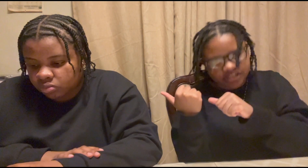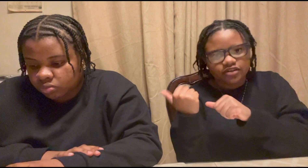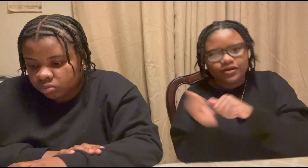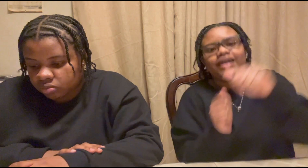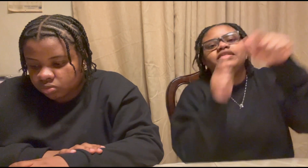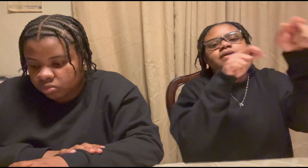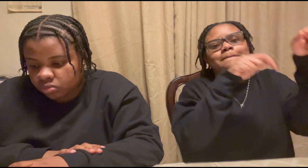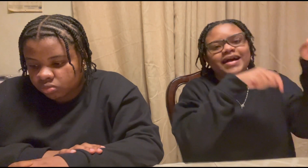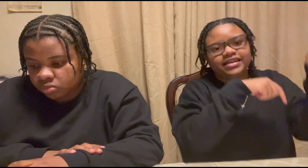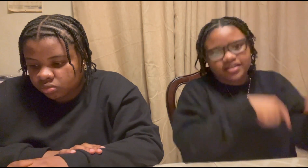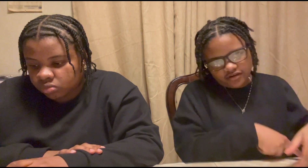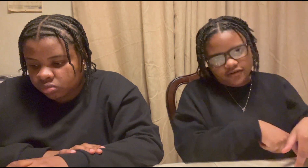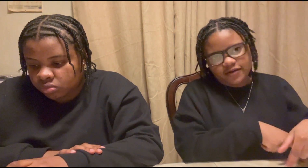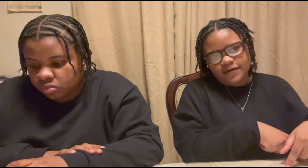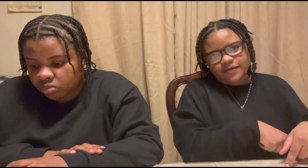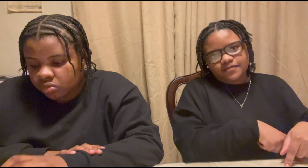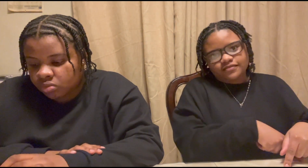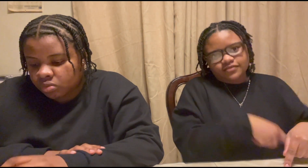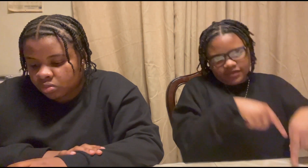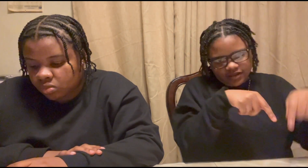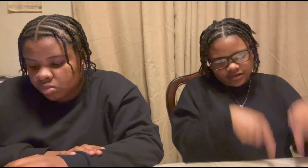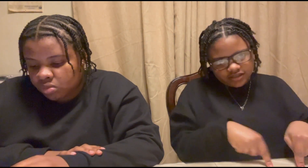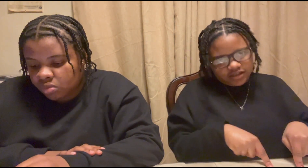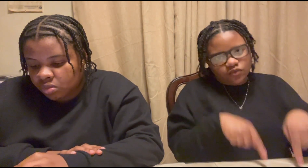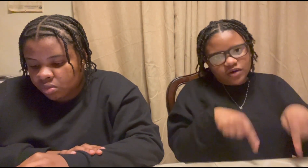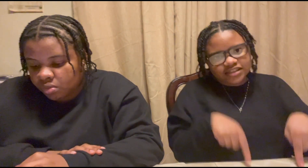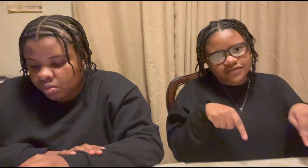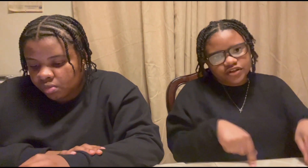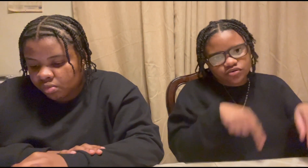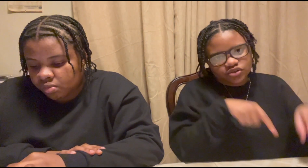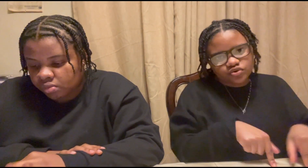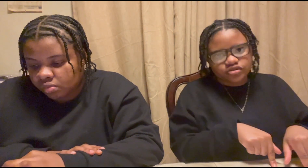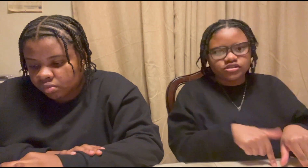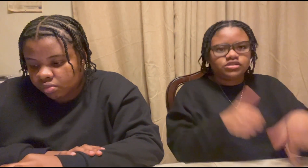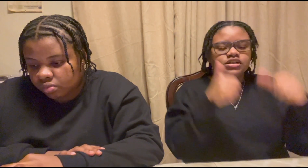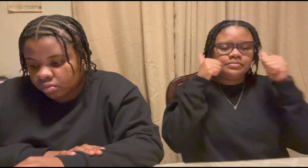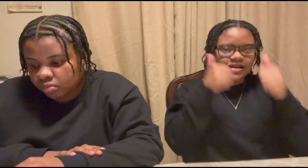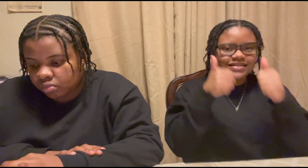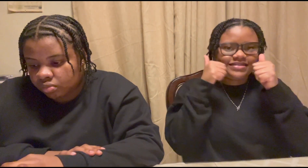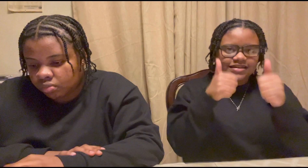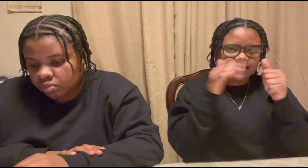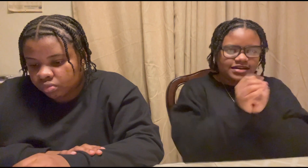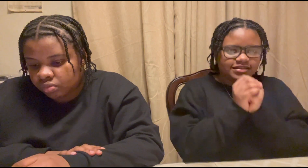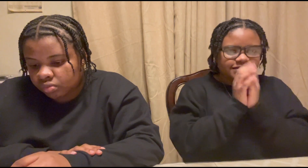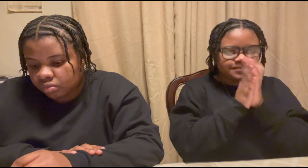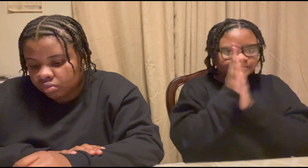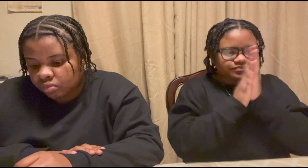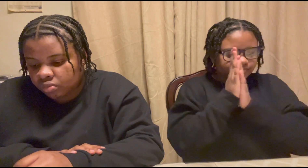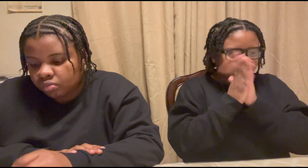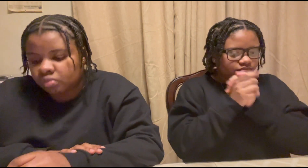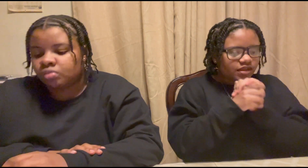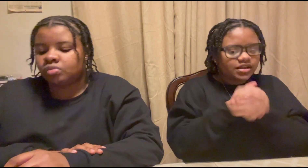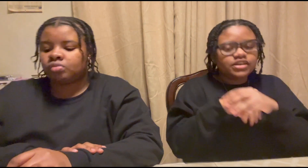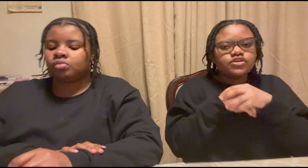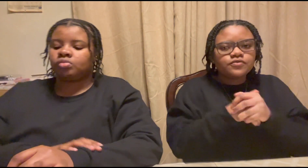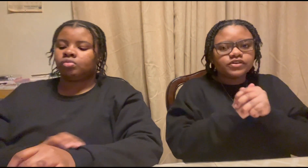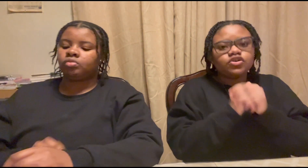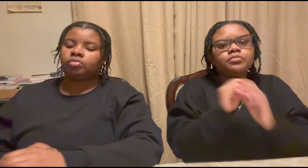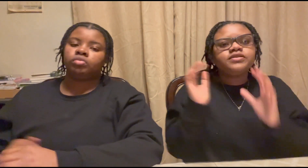channel and then come back here listen watch the videos and orders it's gonna make sense guys and don't for don't be